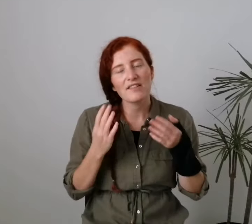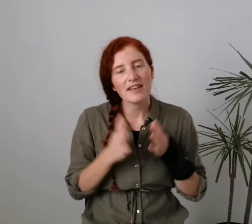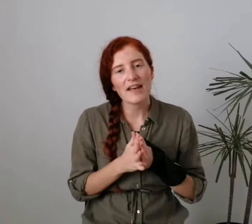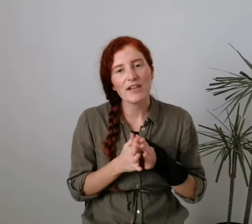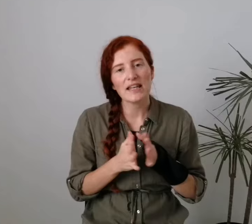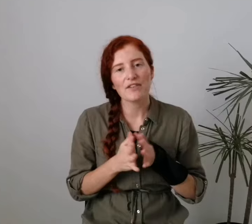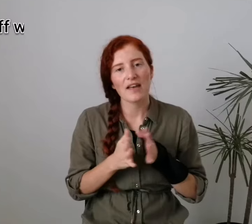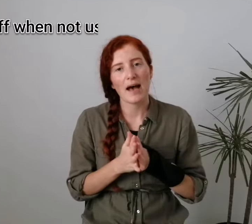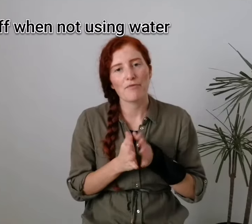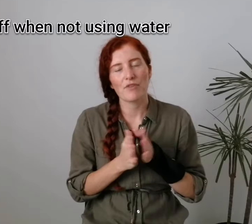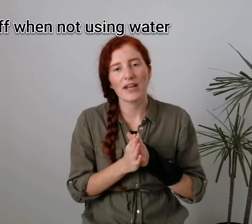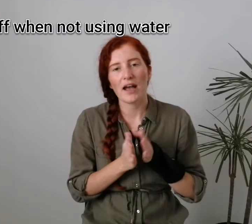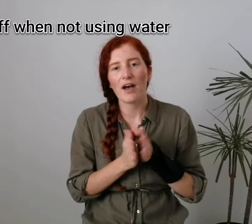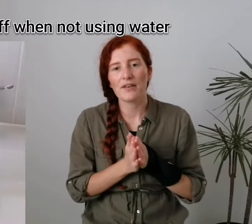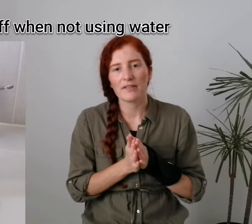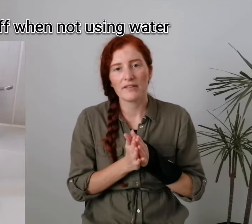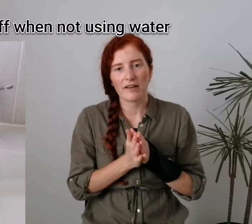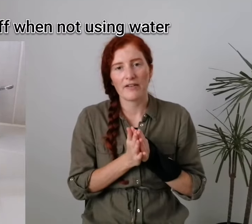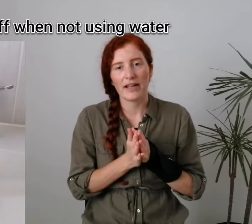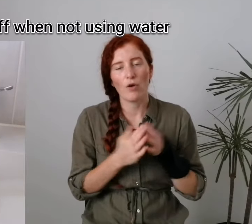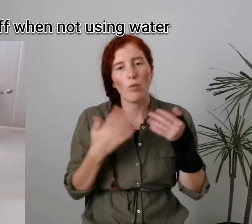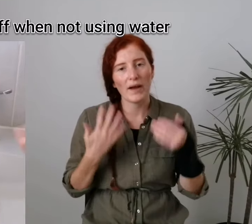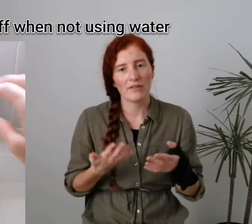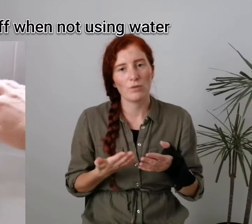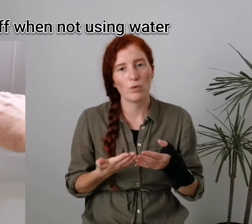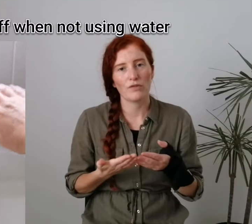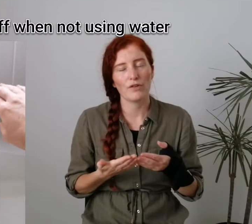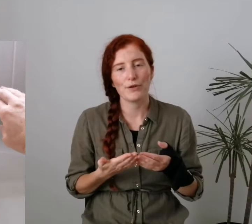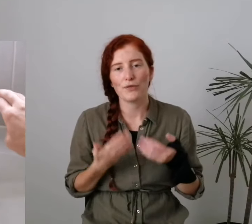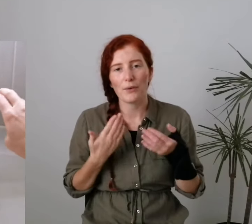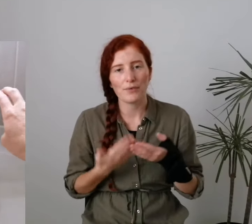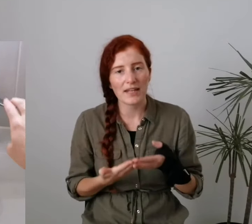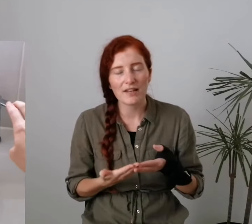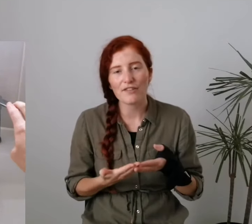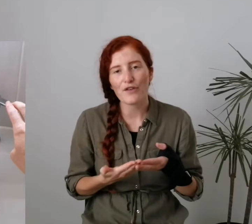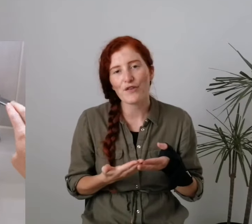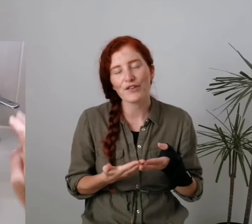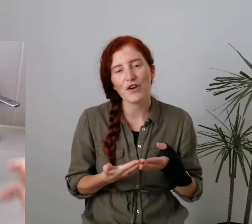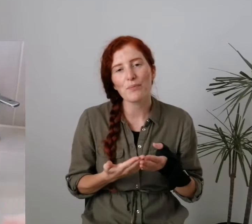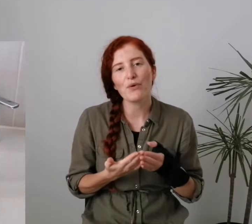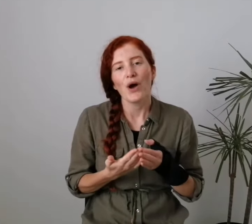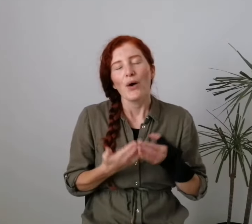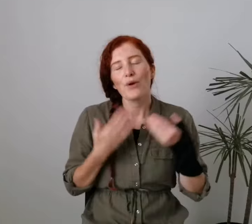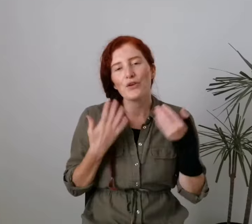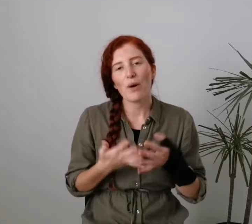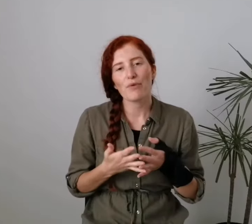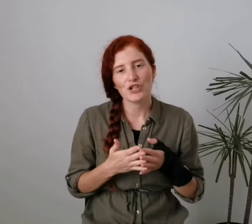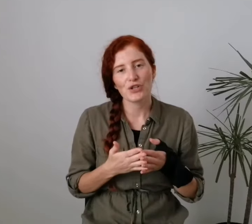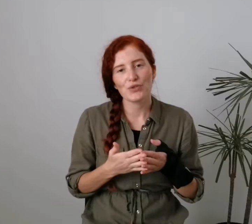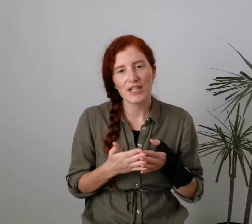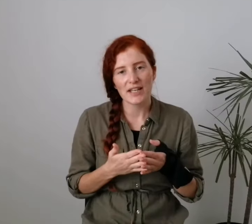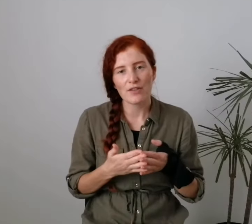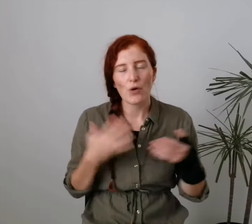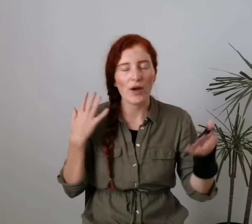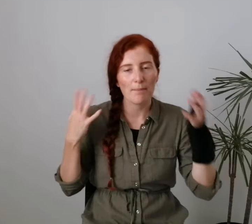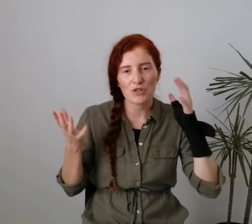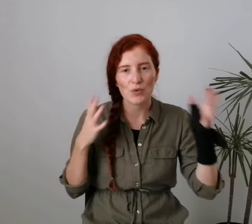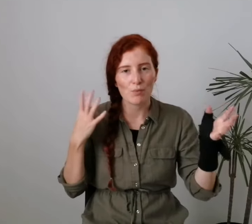is to never leave a tap running unnecessarily or waste water that you don't need. So, for example, when you are brushing your teeth or in between